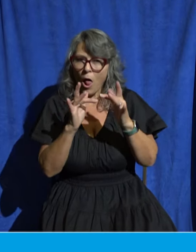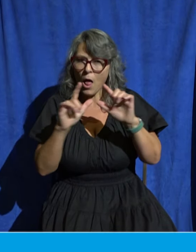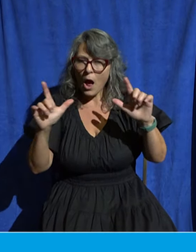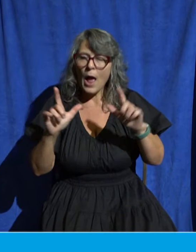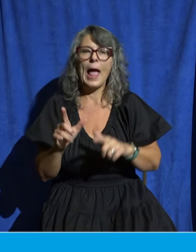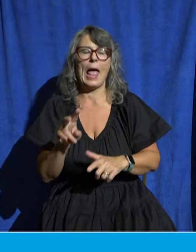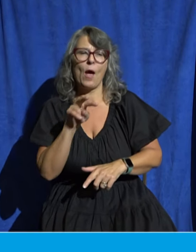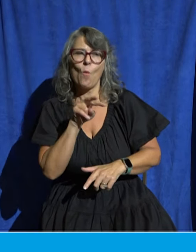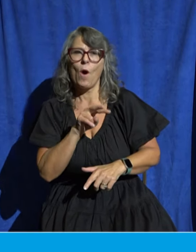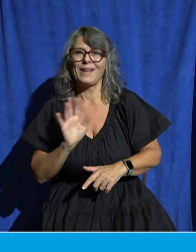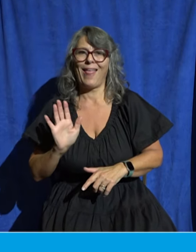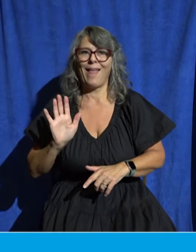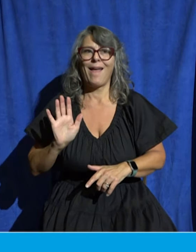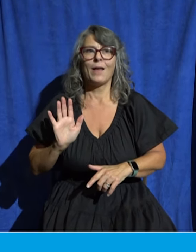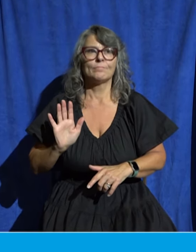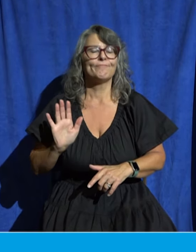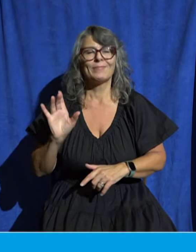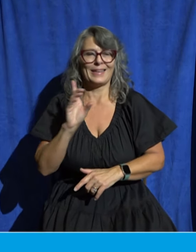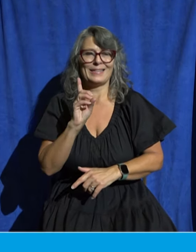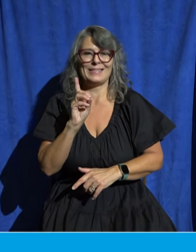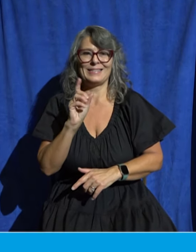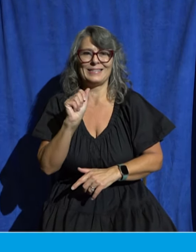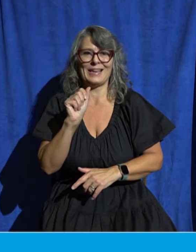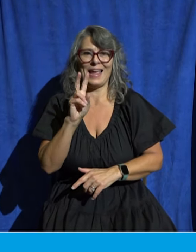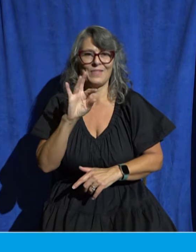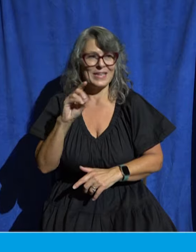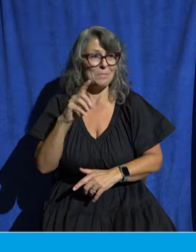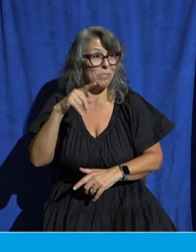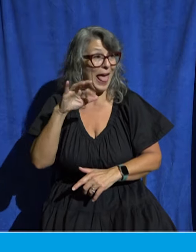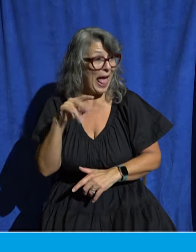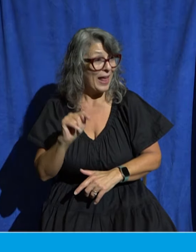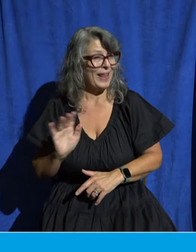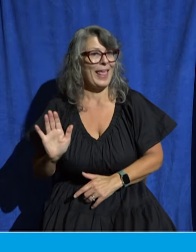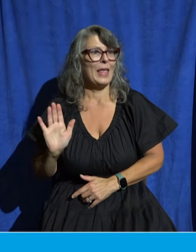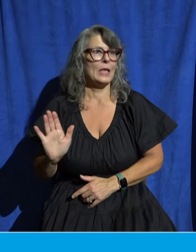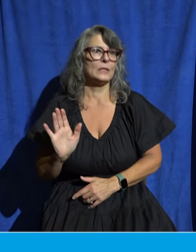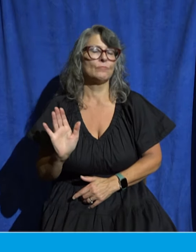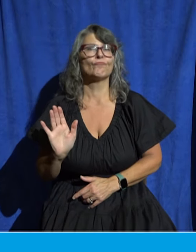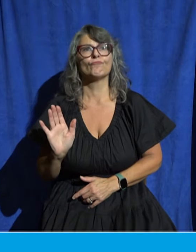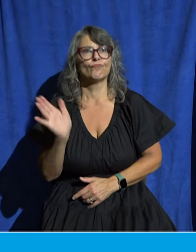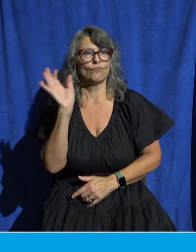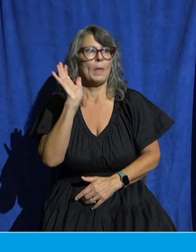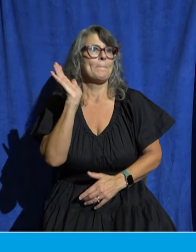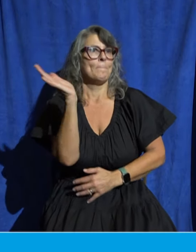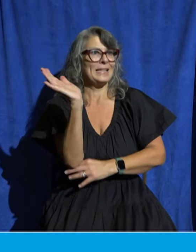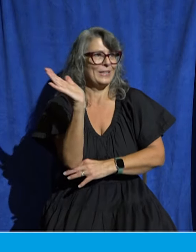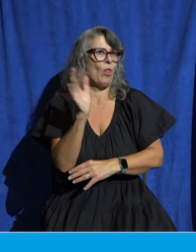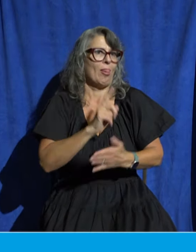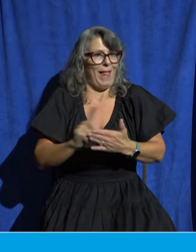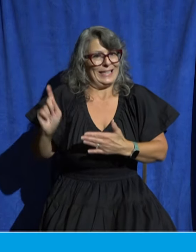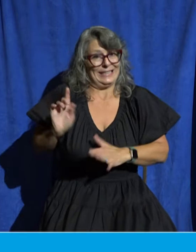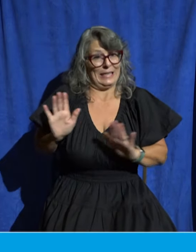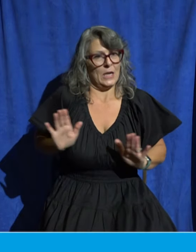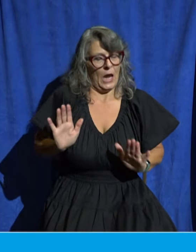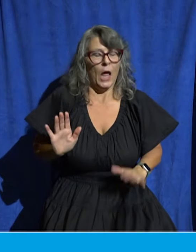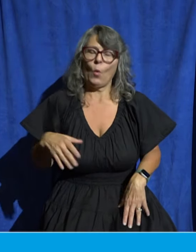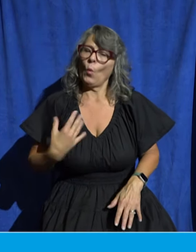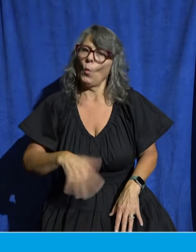we became aware of some of the major needs within the foster system here in our counties. And we took some time as a church family to press into